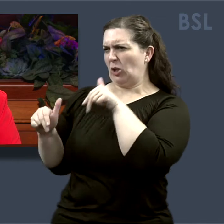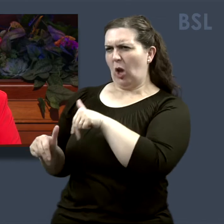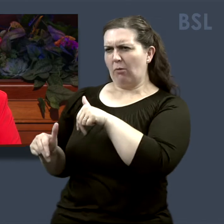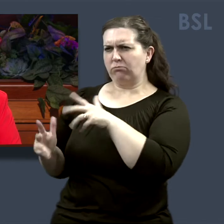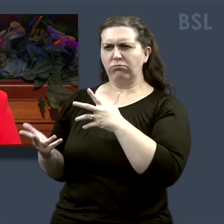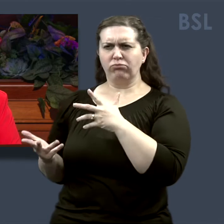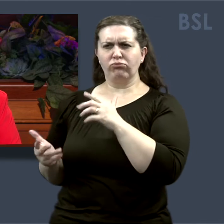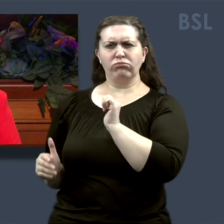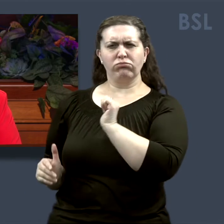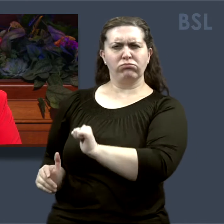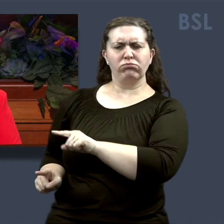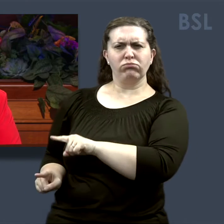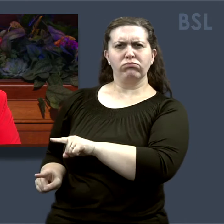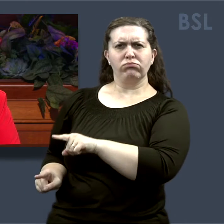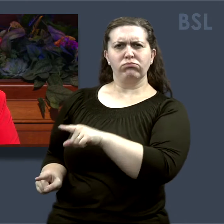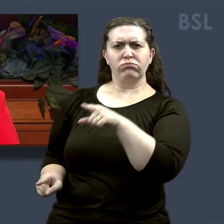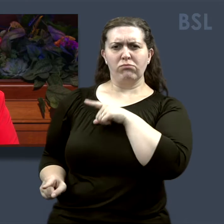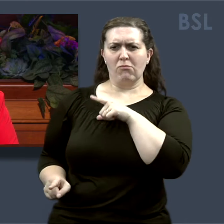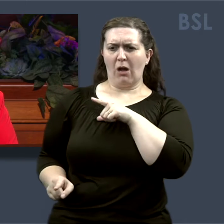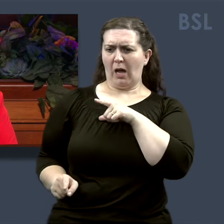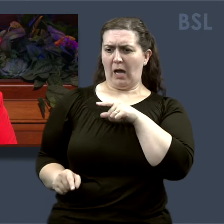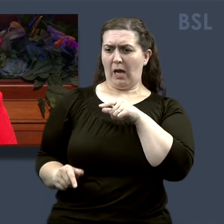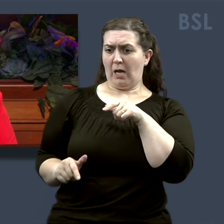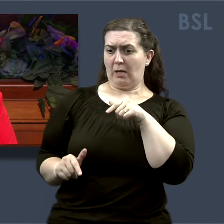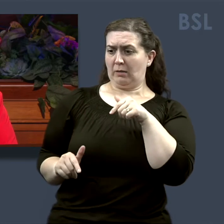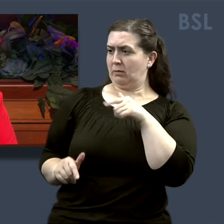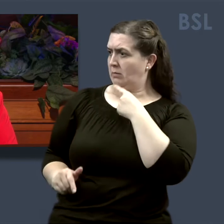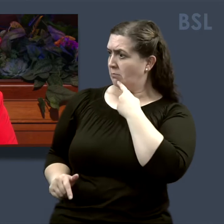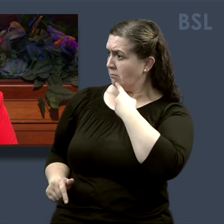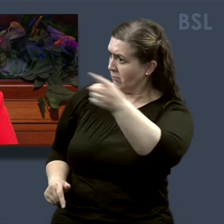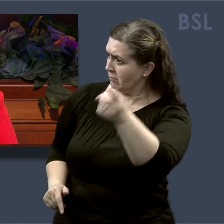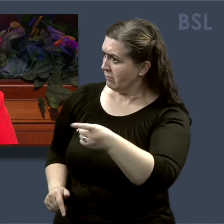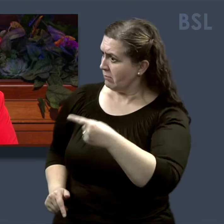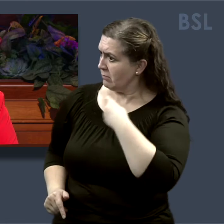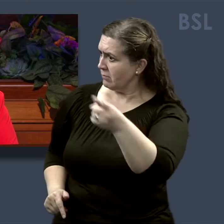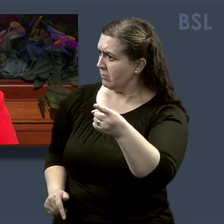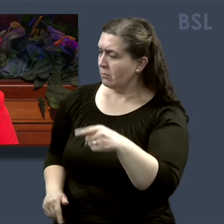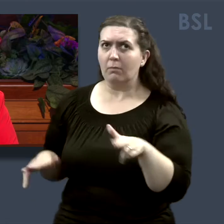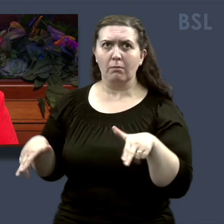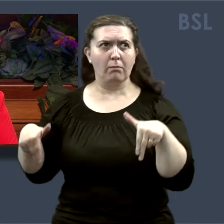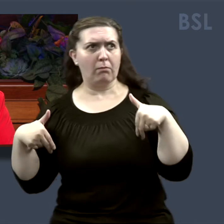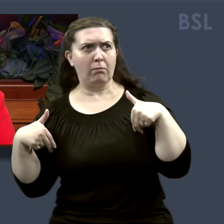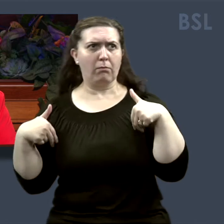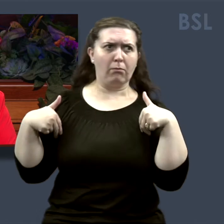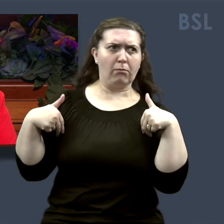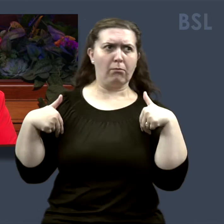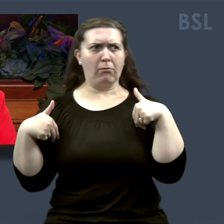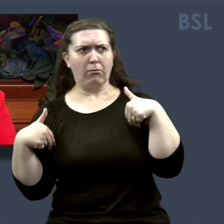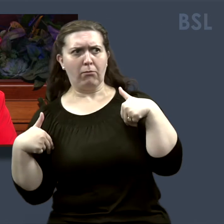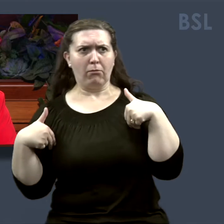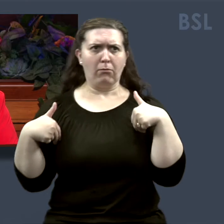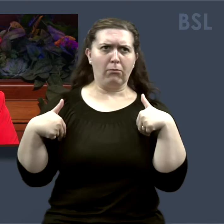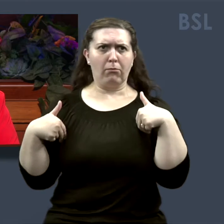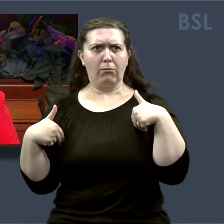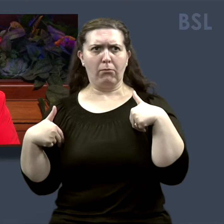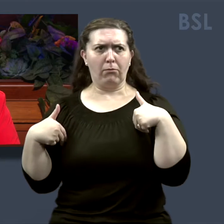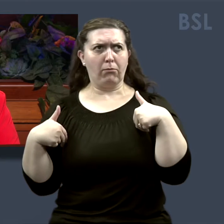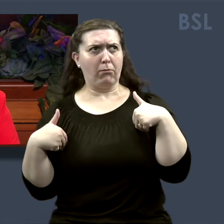strange. She wouldn't obey any of Jack's commands, as she usually did so willingly. All she wanted to do was